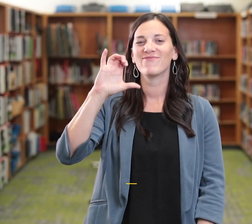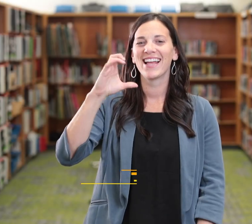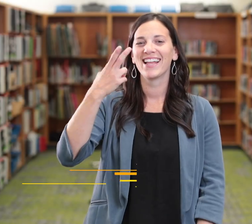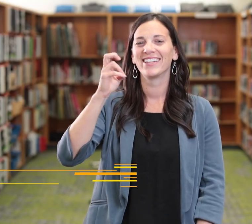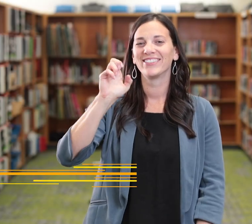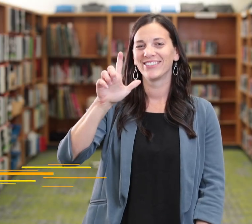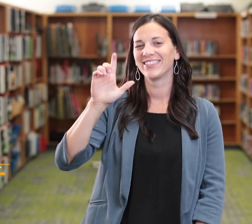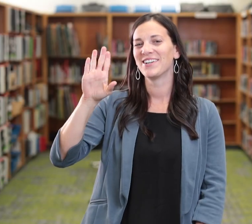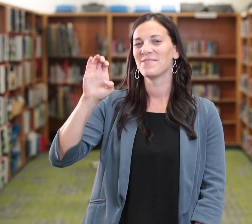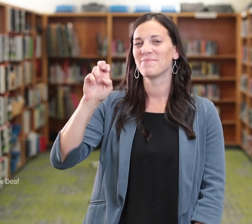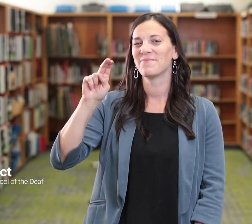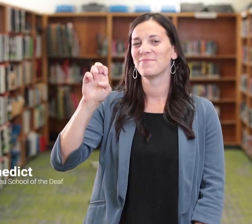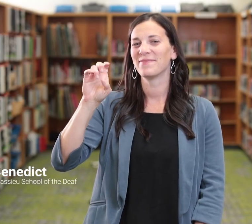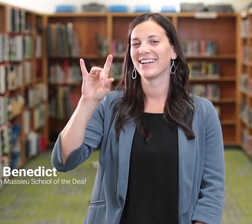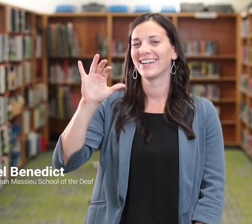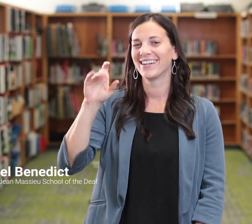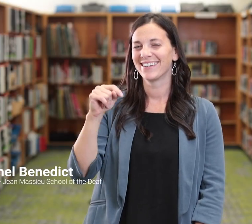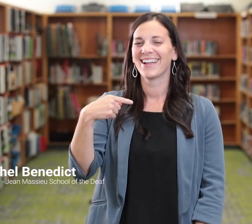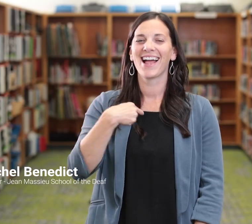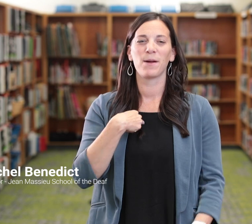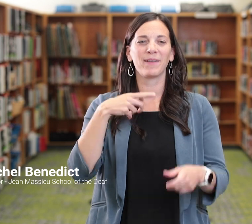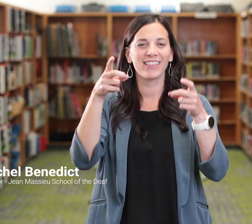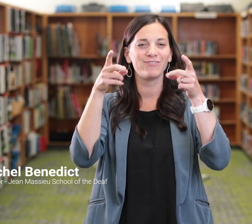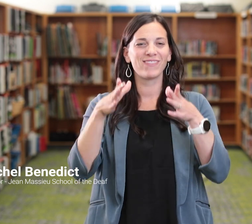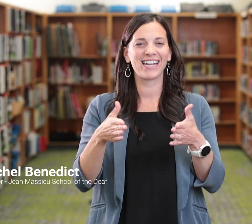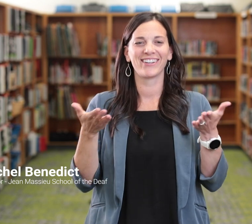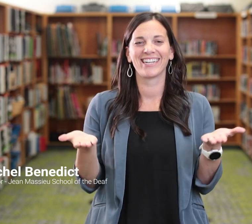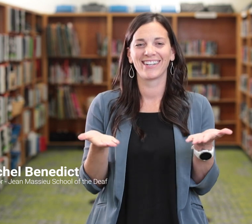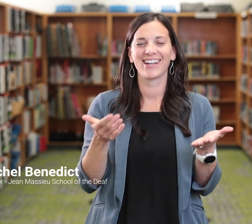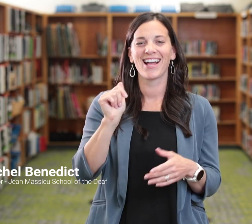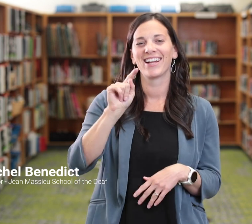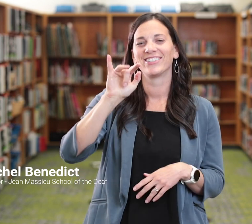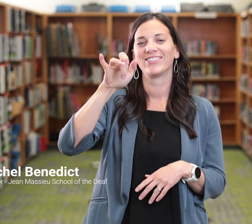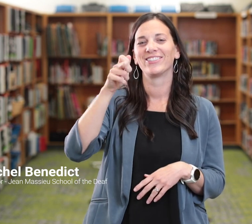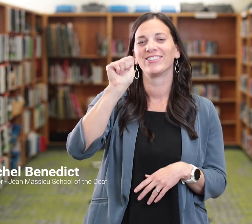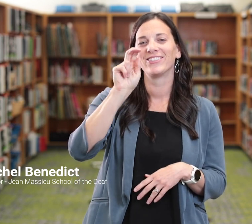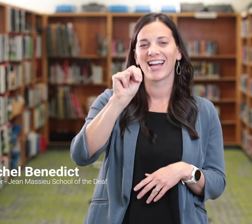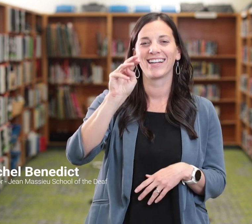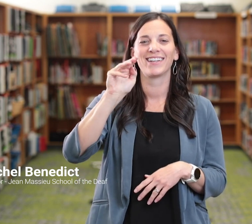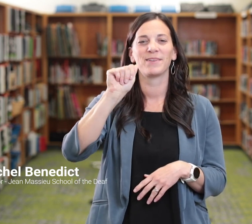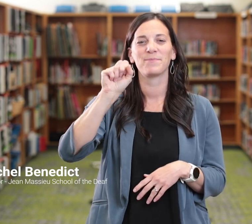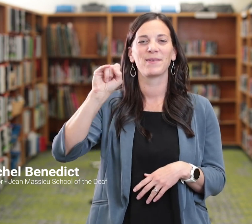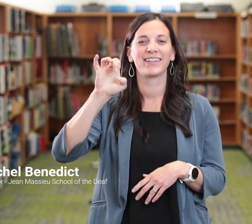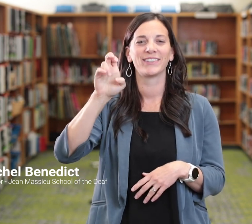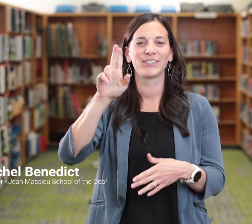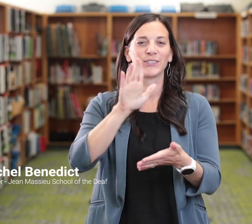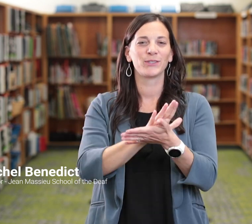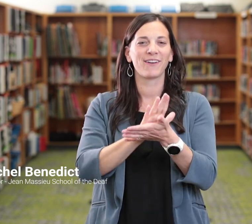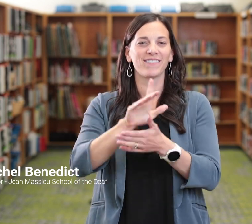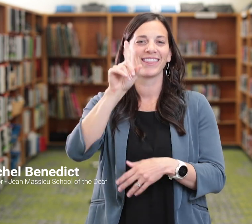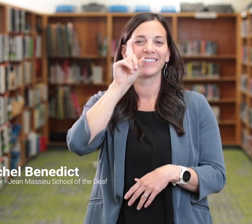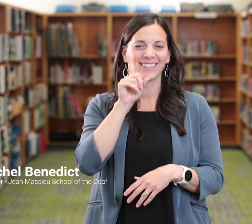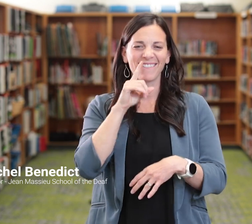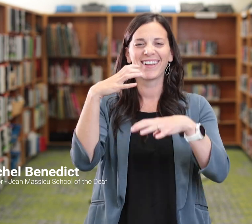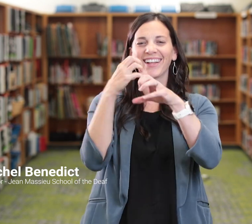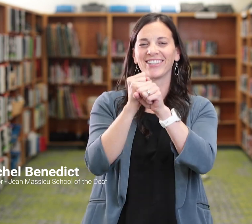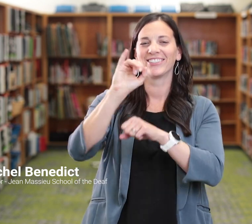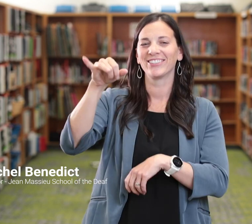Hello, my name is Rachel Benedict. I am the director at the Jean Massou School of the Deaf, or